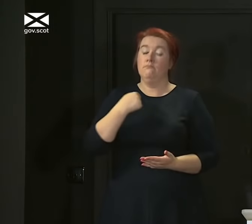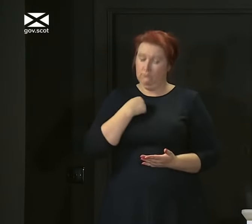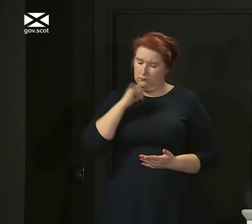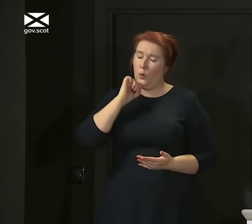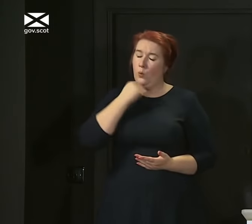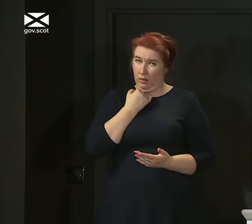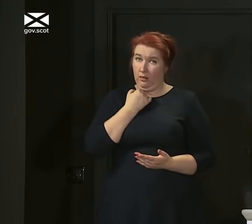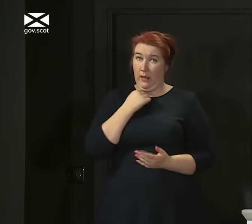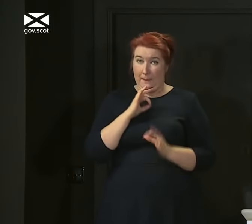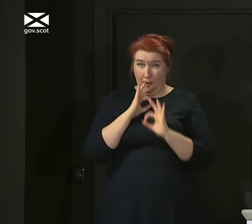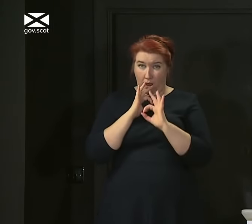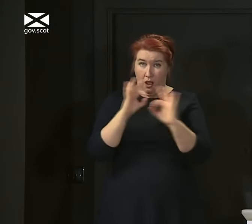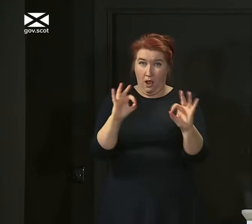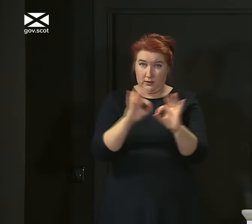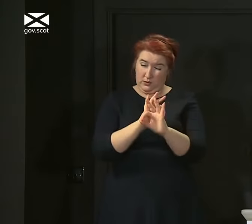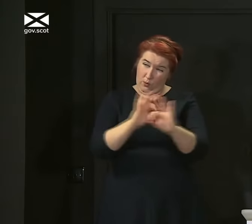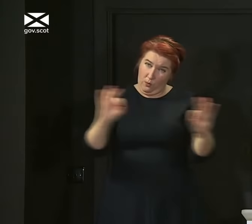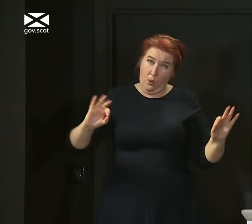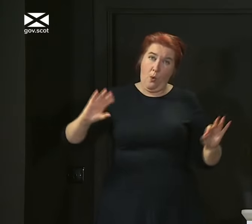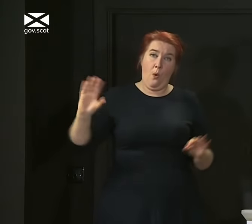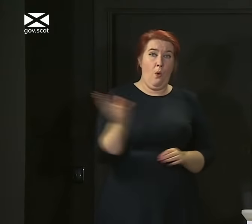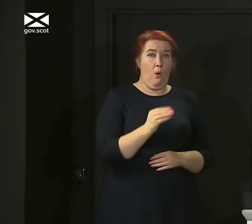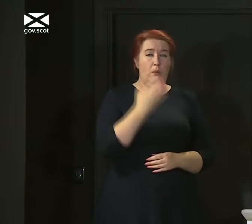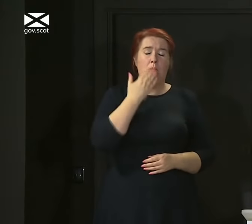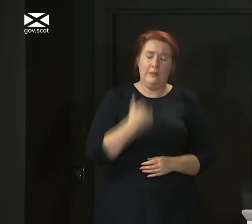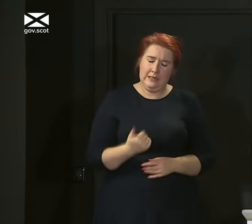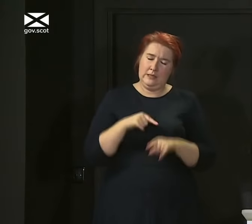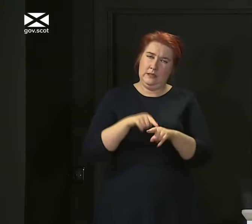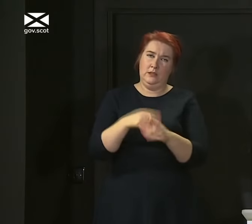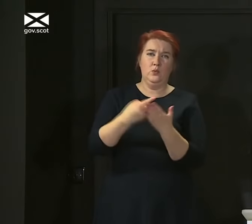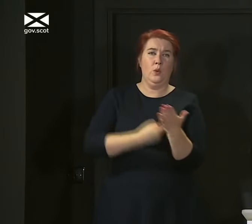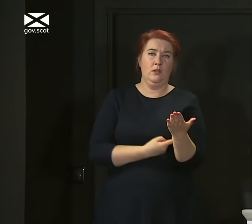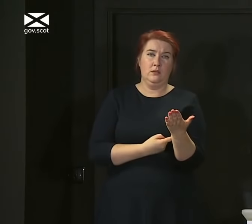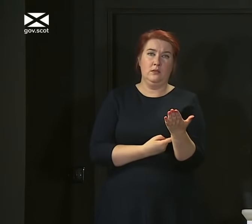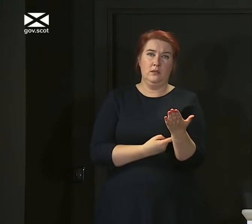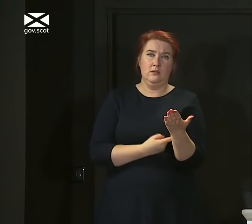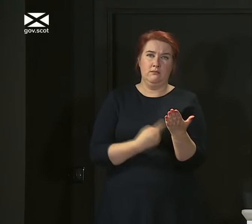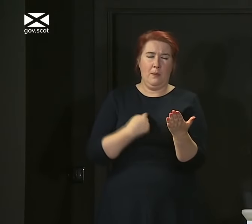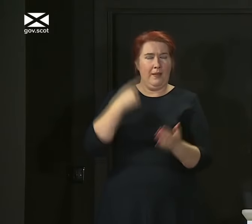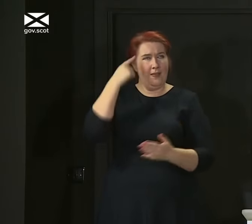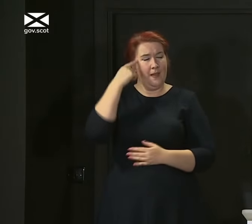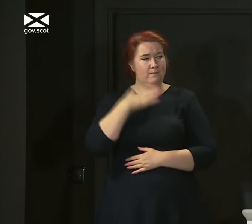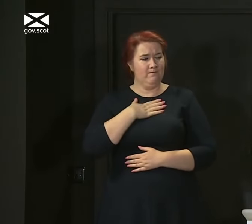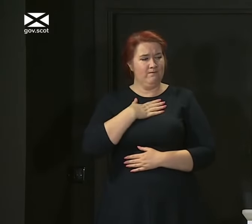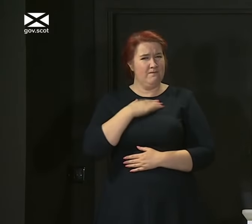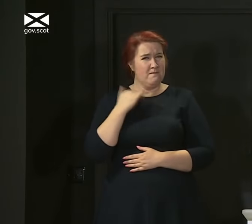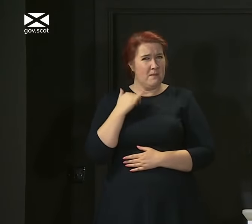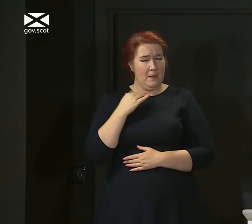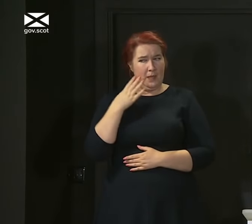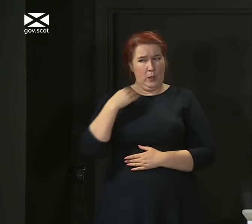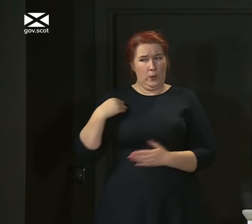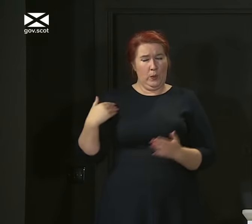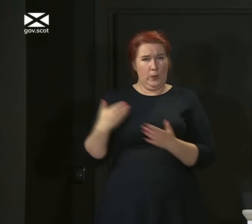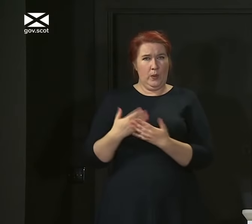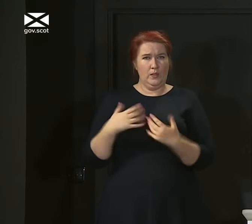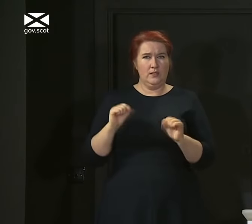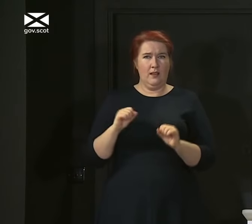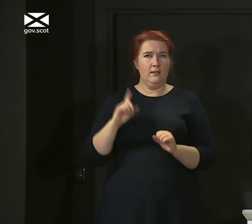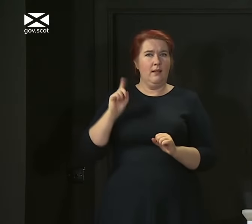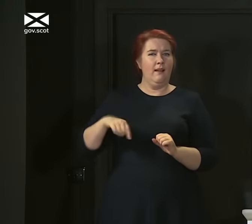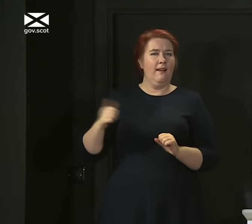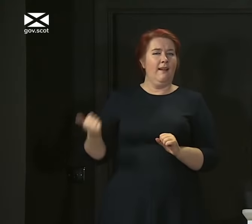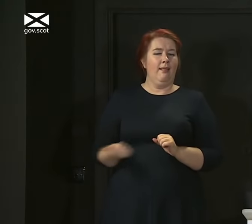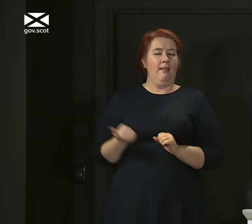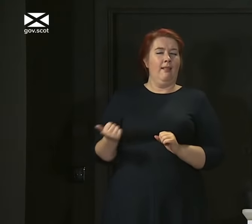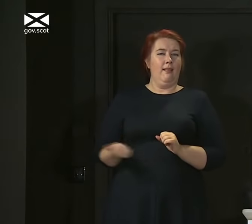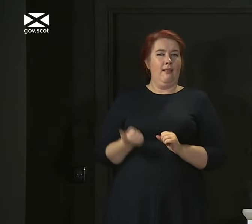that, and I'm asking everyone else to do it as well. Have we maybe just let our standards slip a little bit